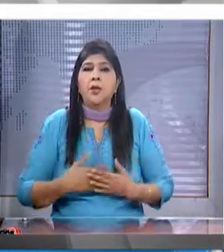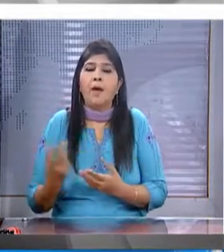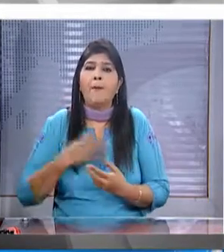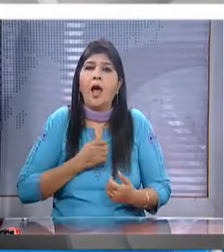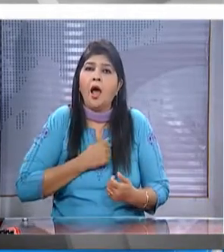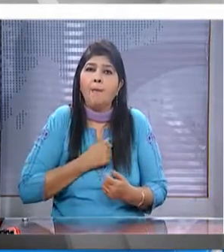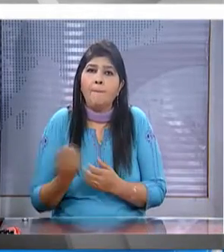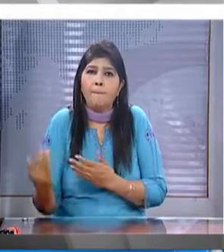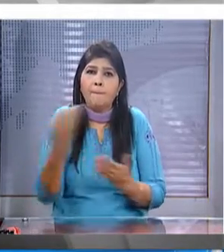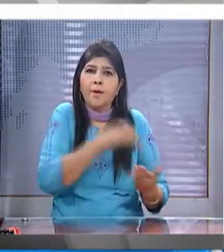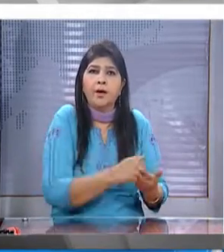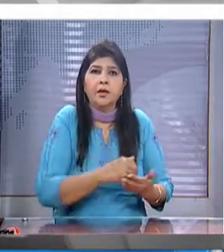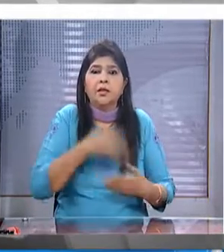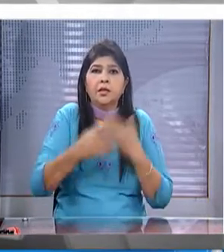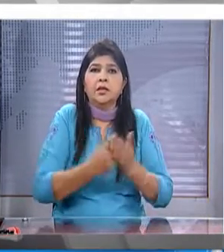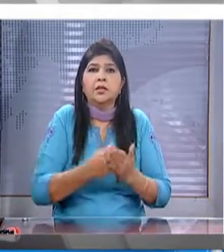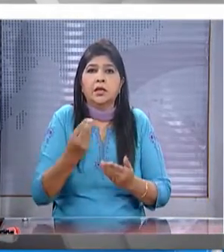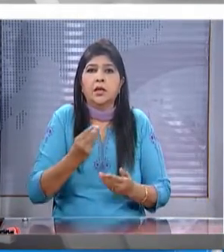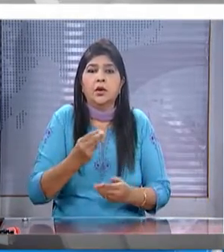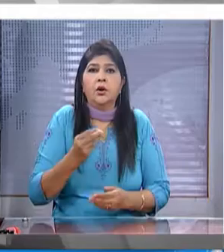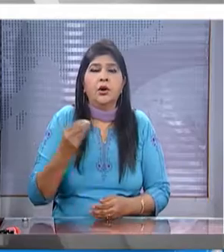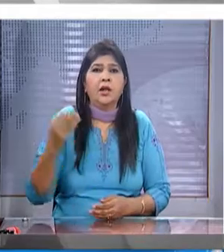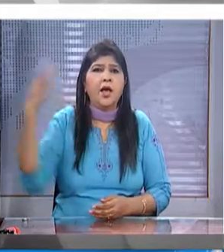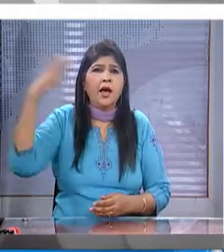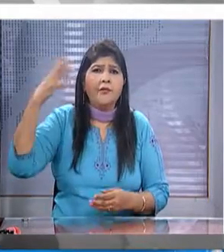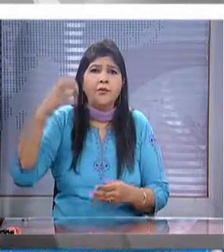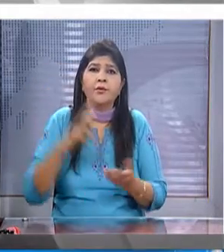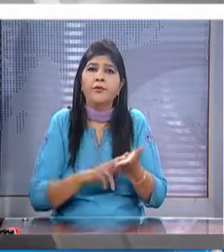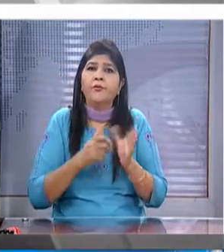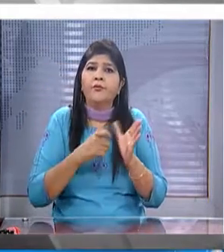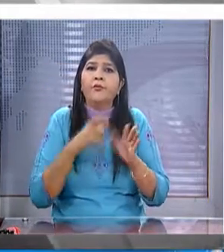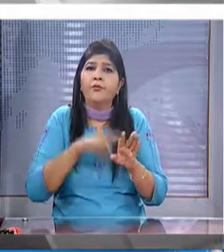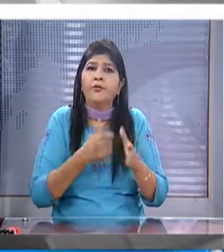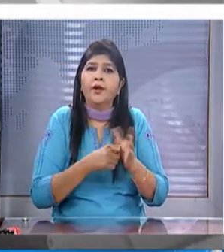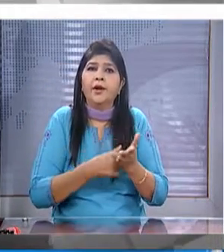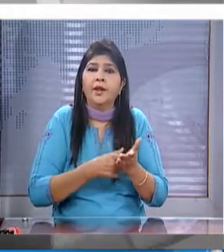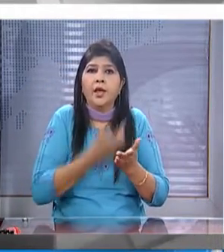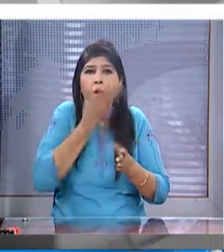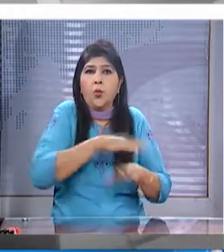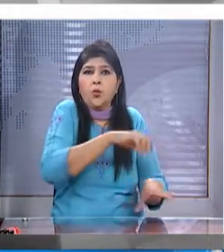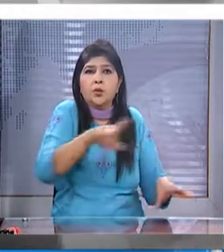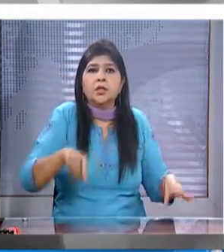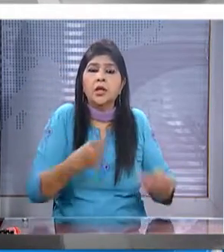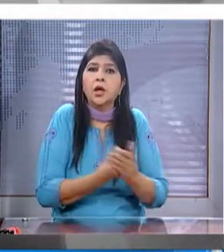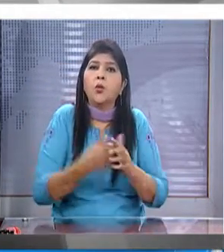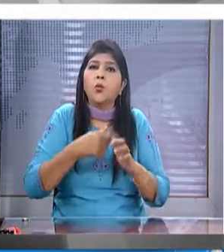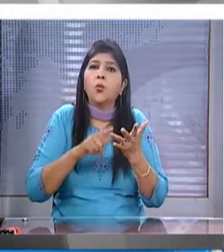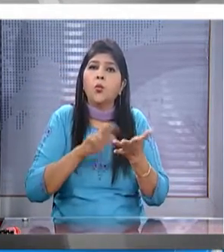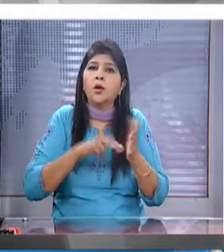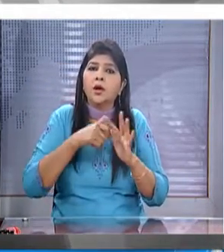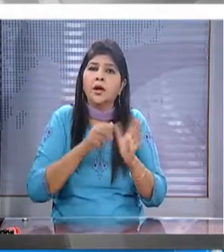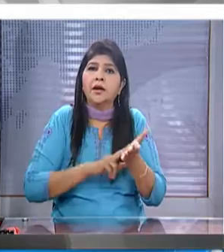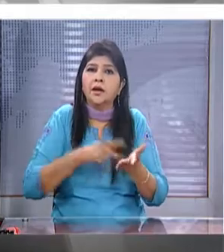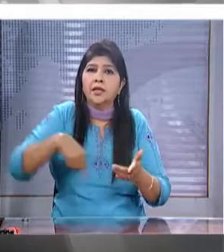the incident occurred around noon at vairi a coastal hamlet near malwan town in the konkan region